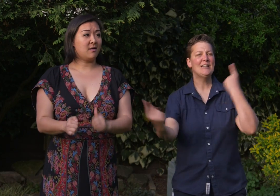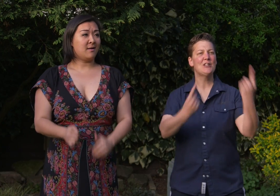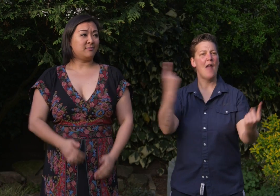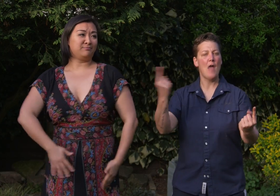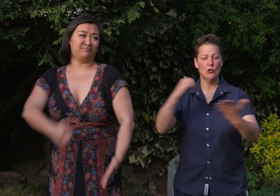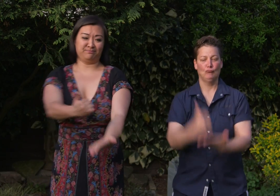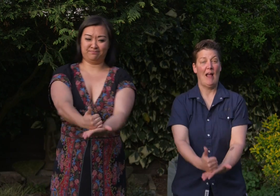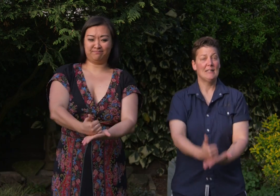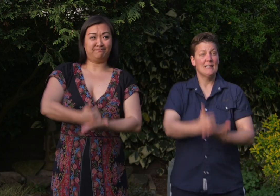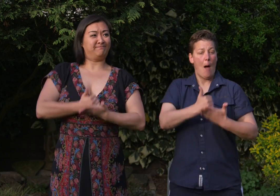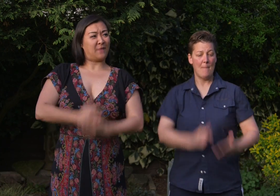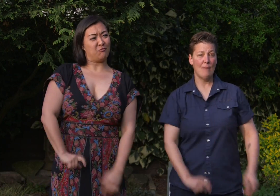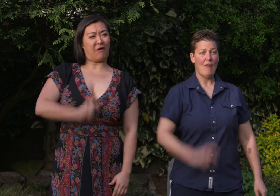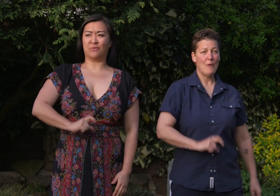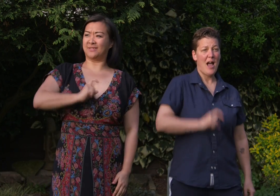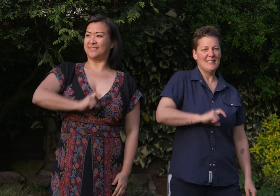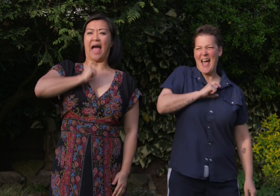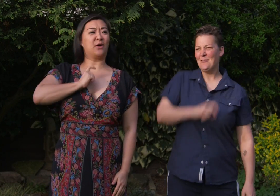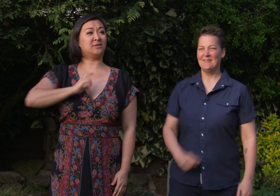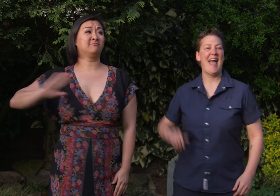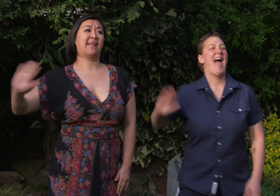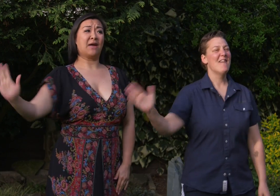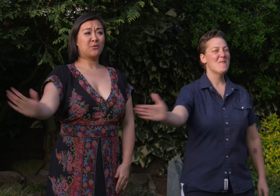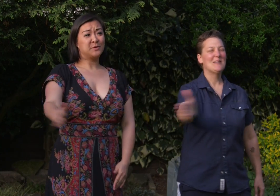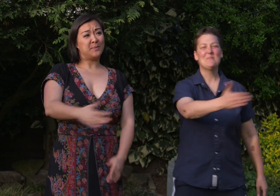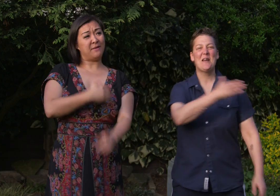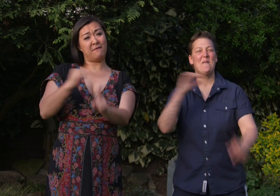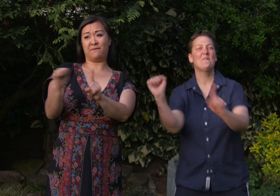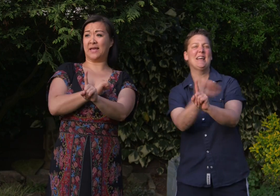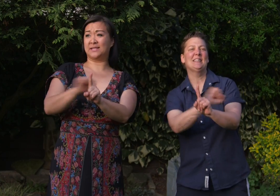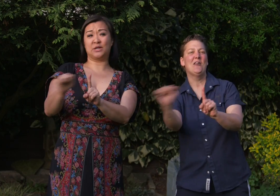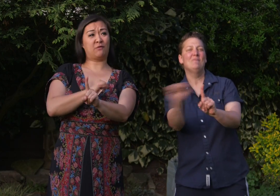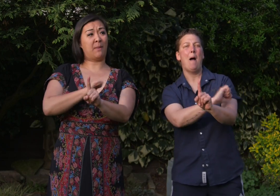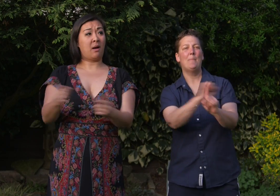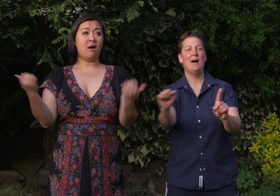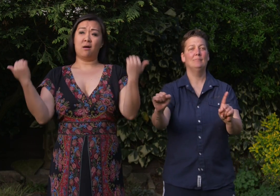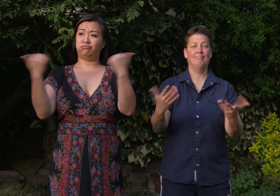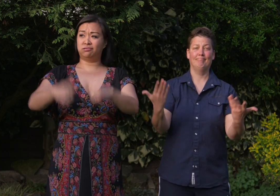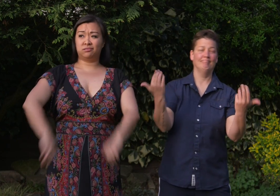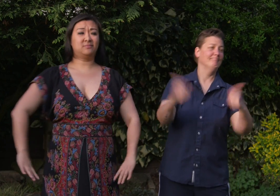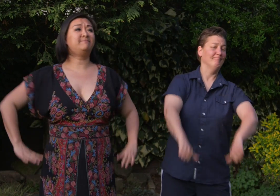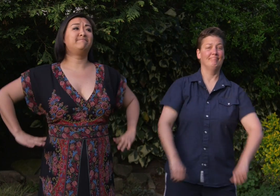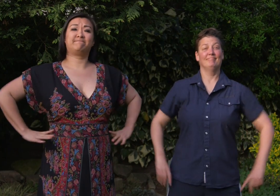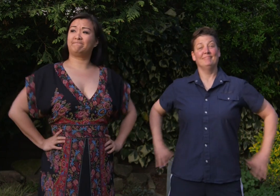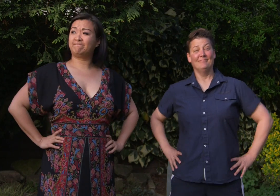each other to raise us up and round us out. Everyone's a bit of a fixer-upper. But when push comes to shove.